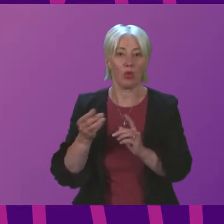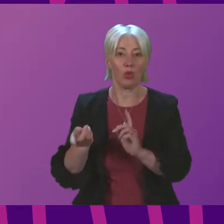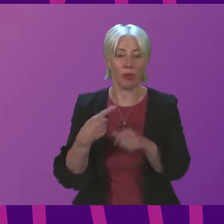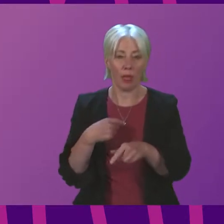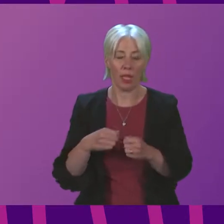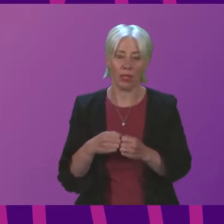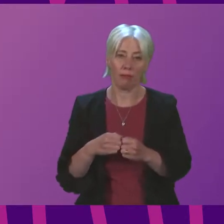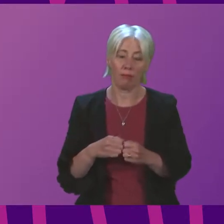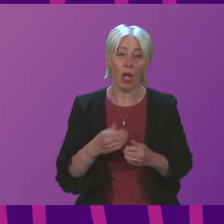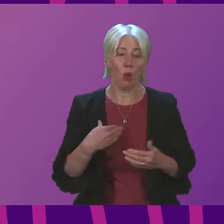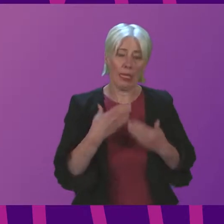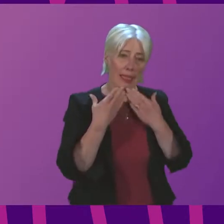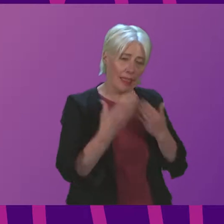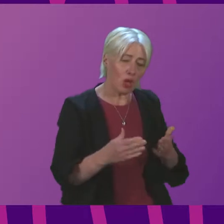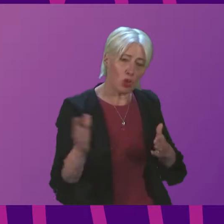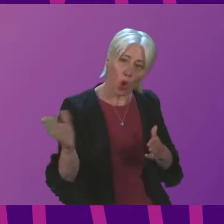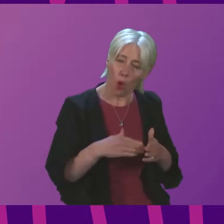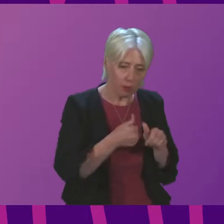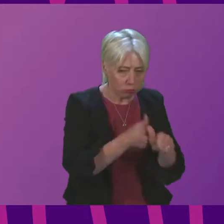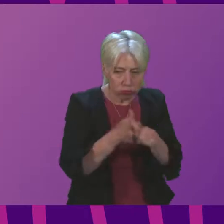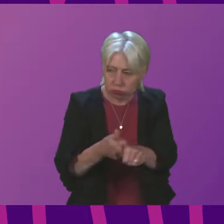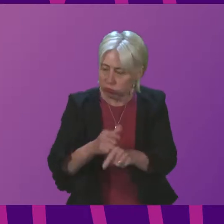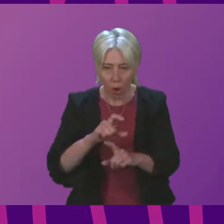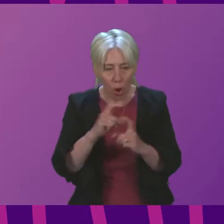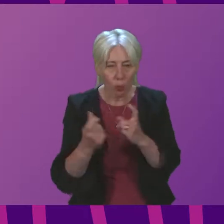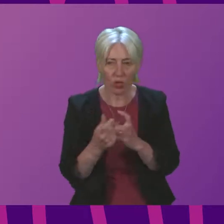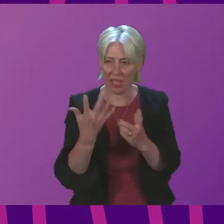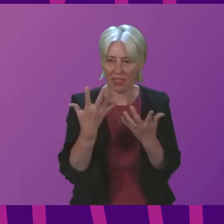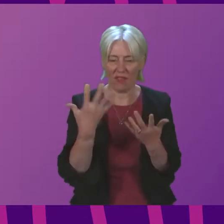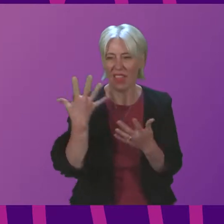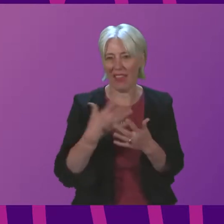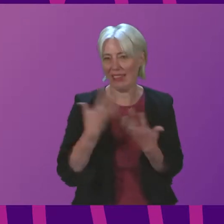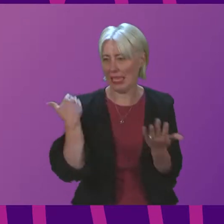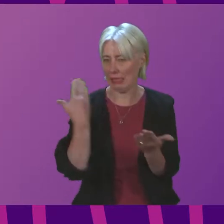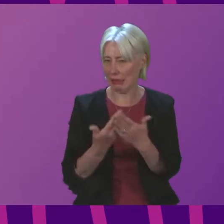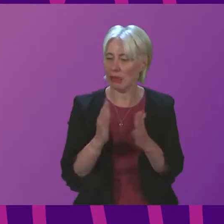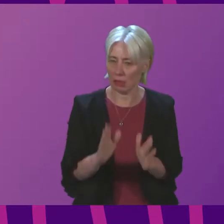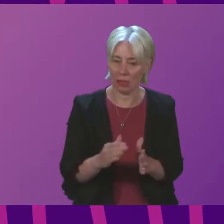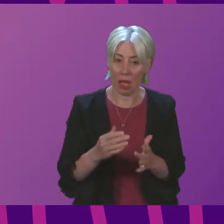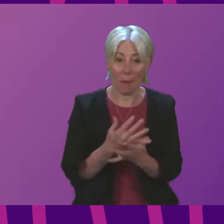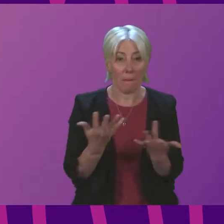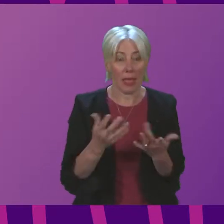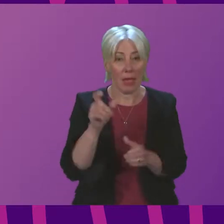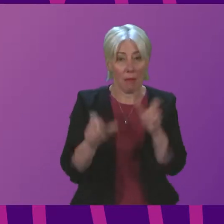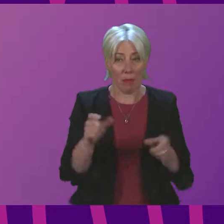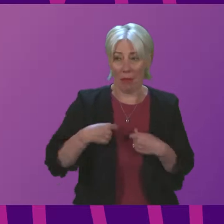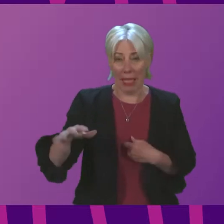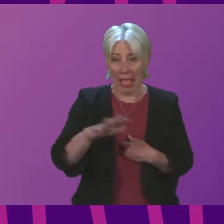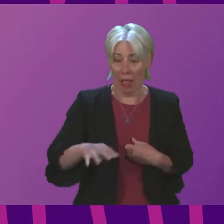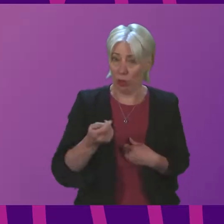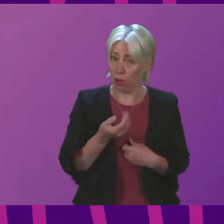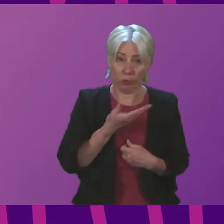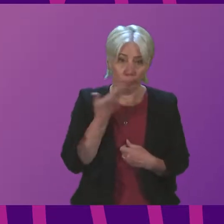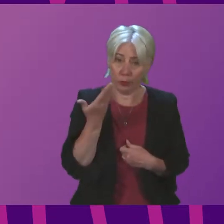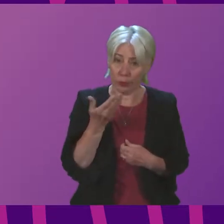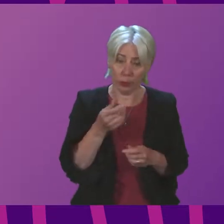forward a tremendous effort supporting local communities over the last five days and to note that many in my constituency are still without power